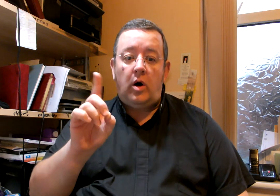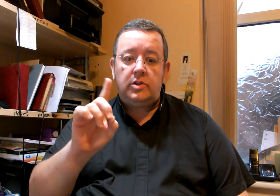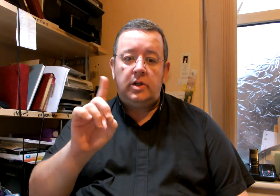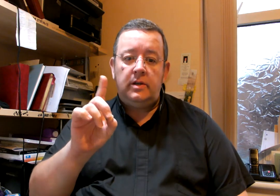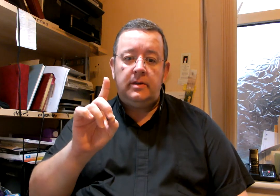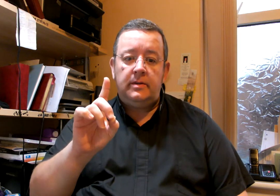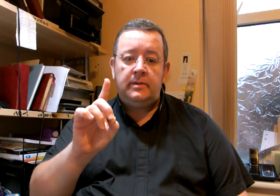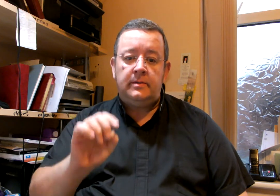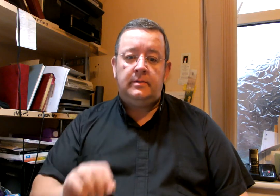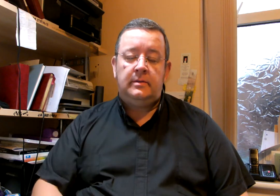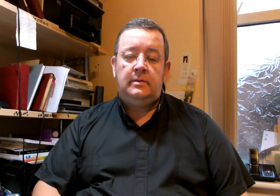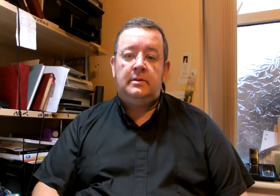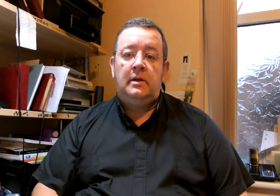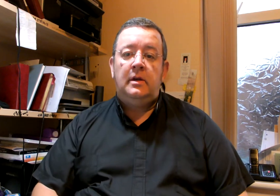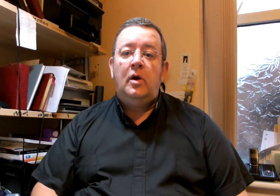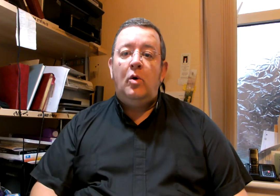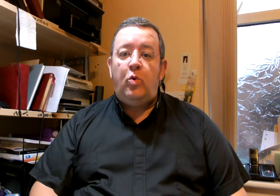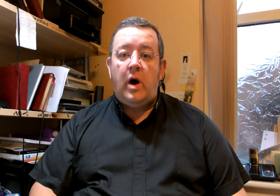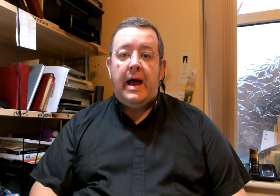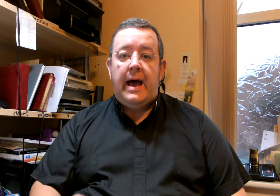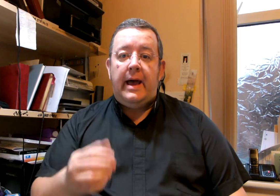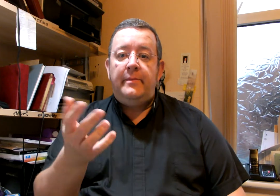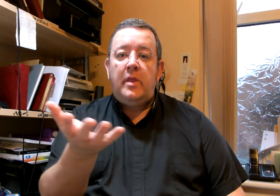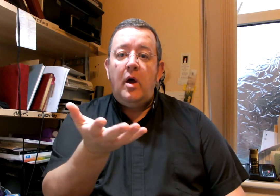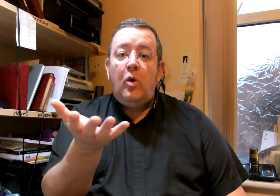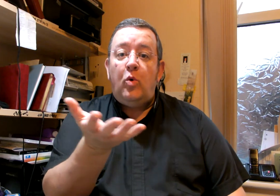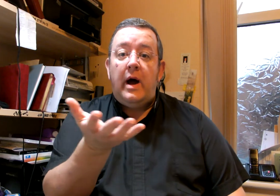where where